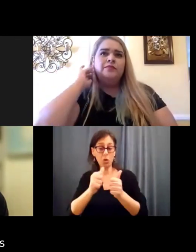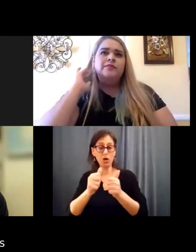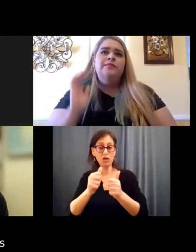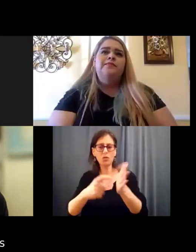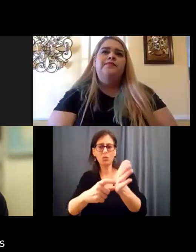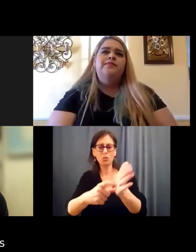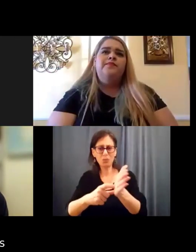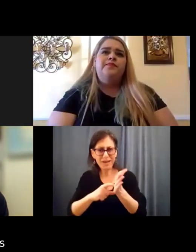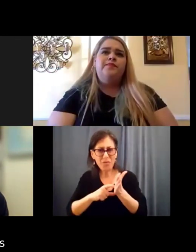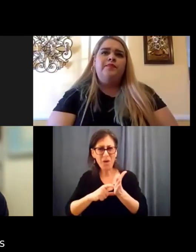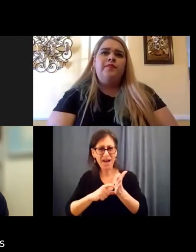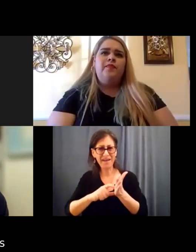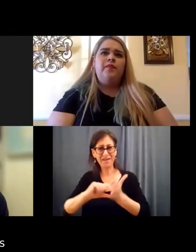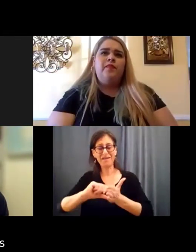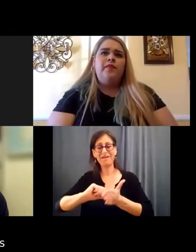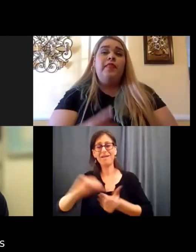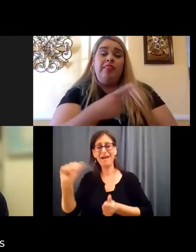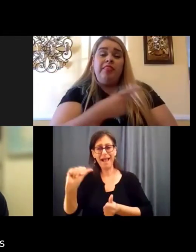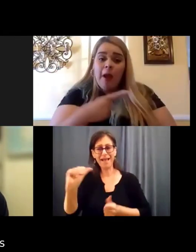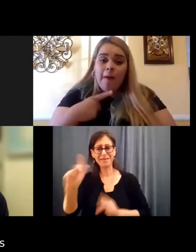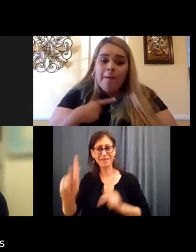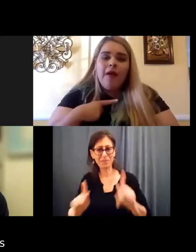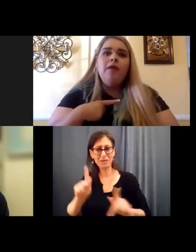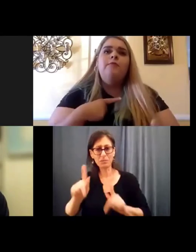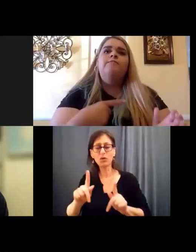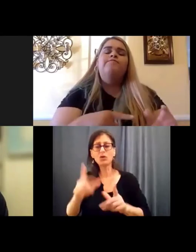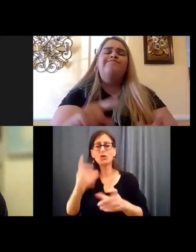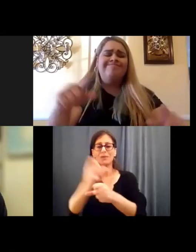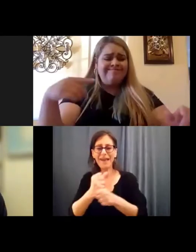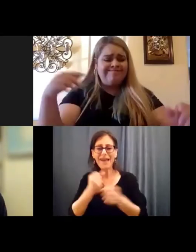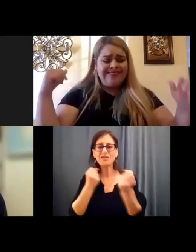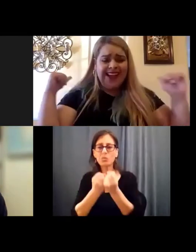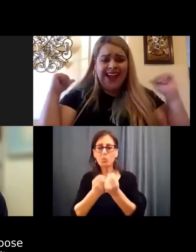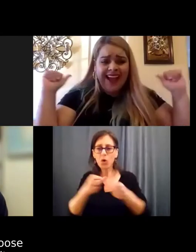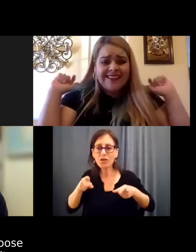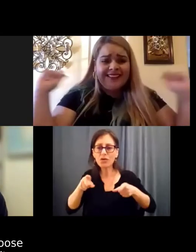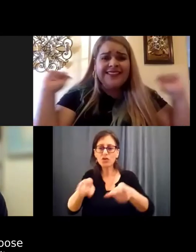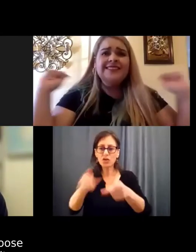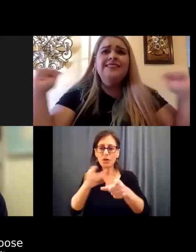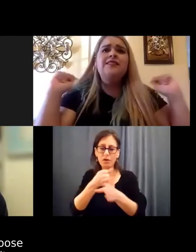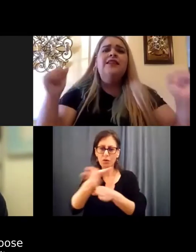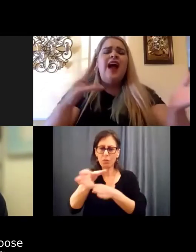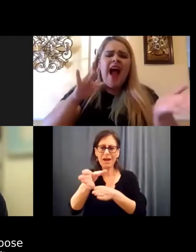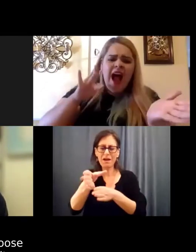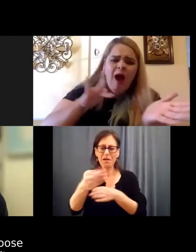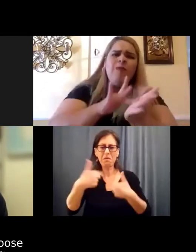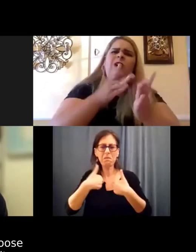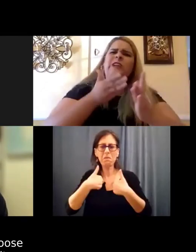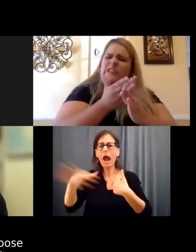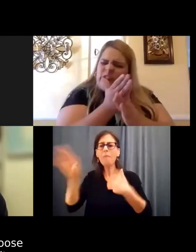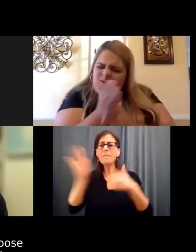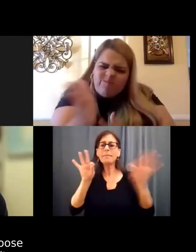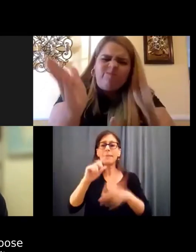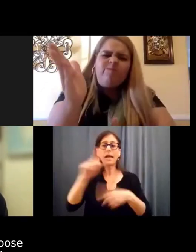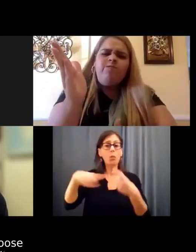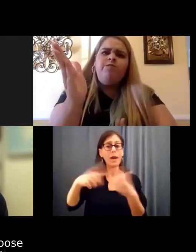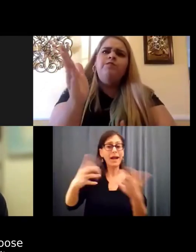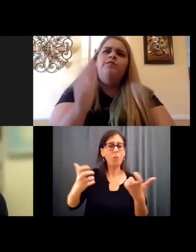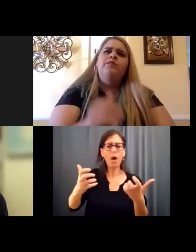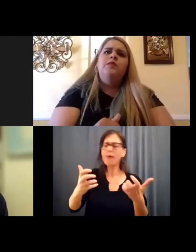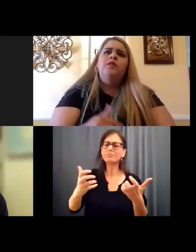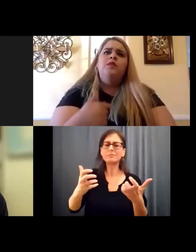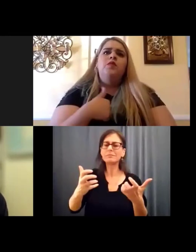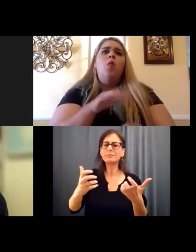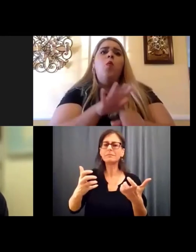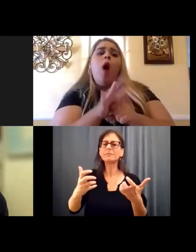athletes to get support throughout their careers. Like, no, I don't get to choose when I want to do it, is